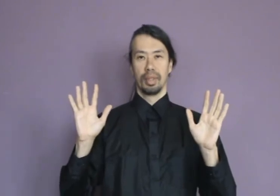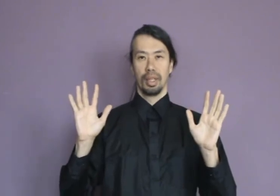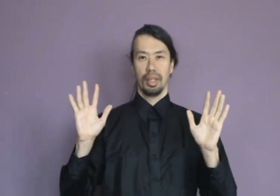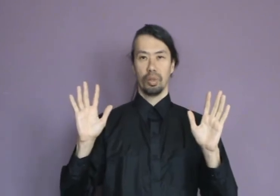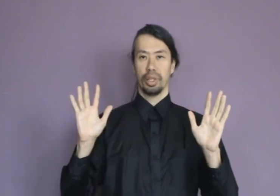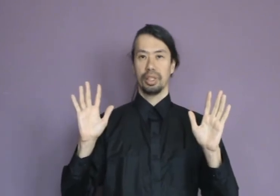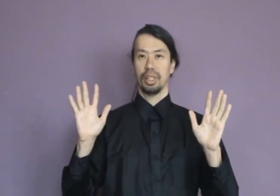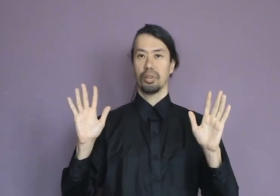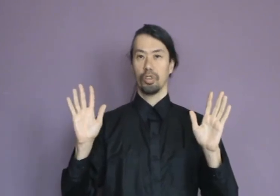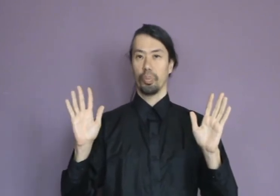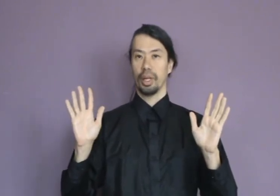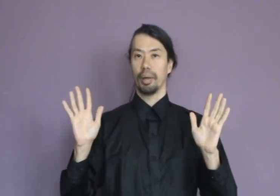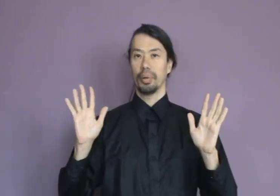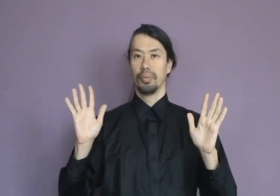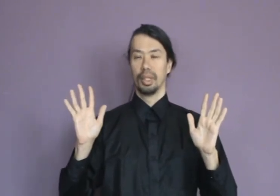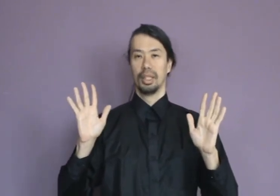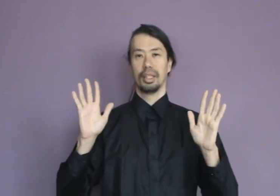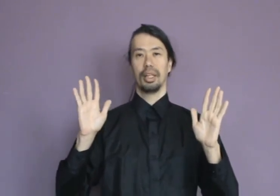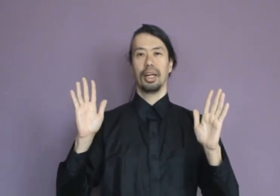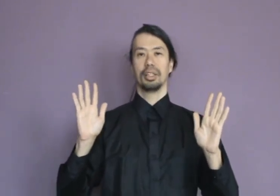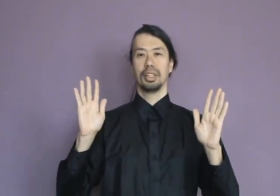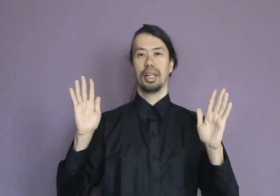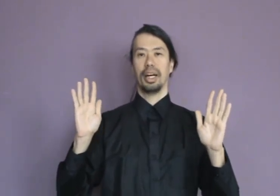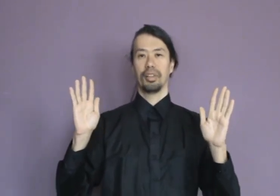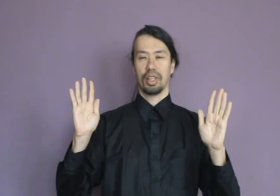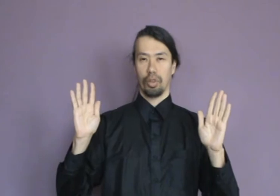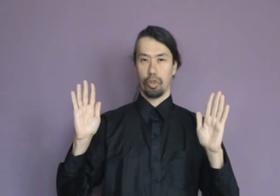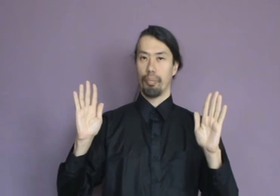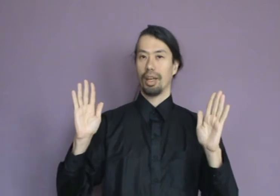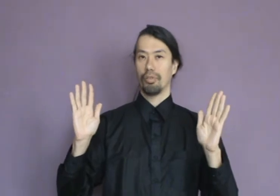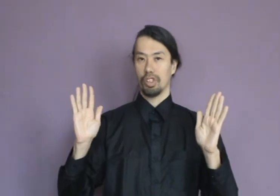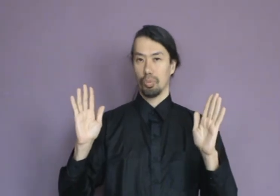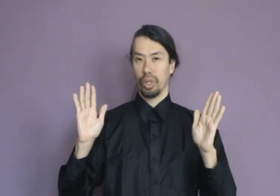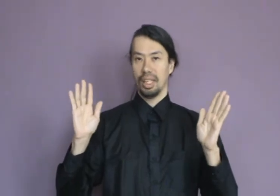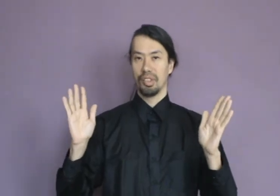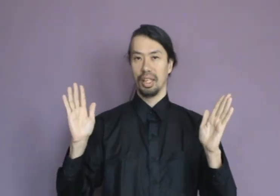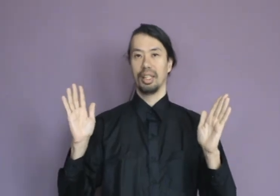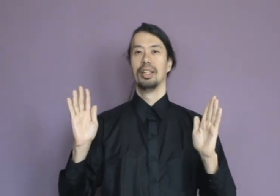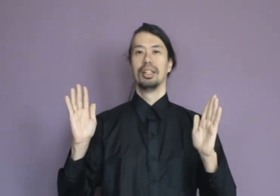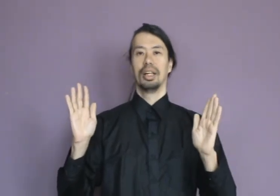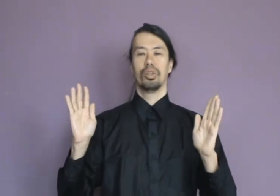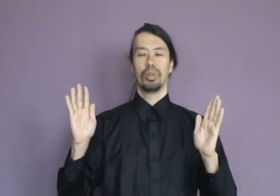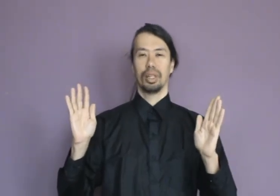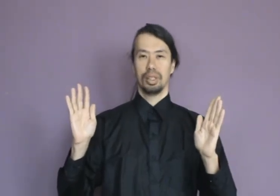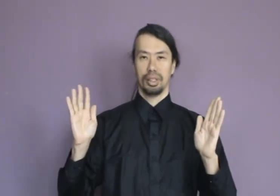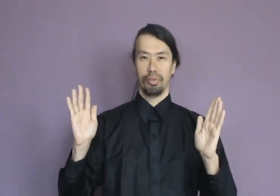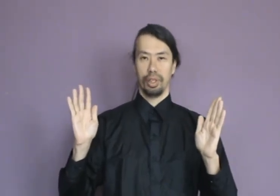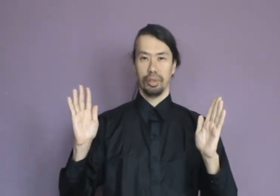And when these chakras open up, then the energy in the hand can also manifest more easily into an energetic field.